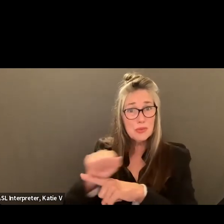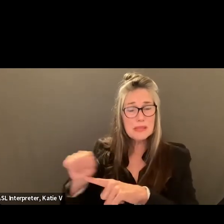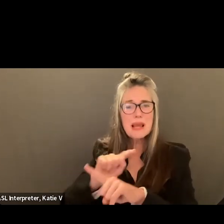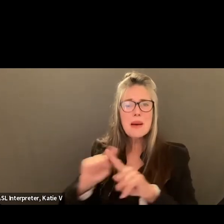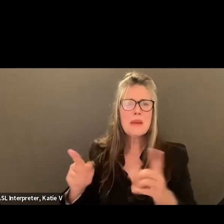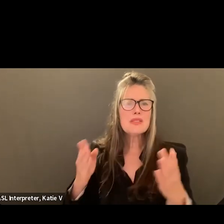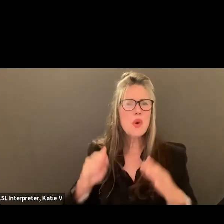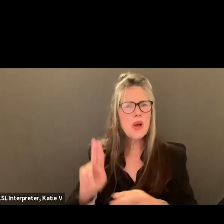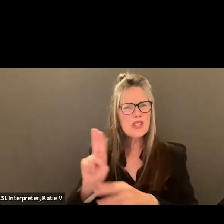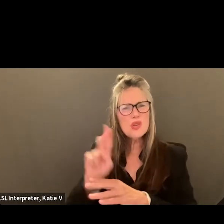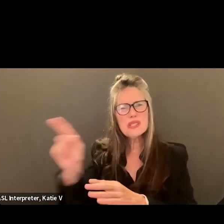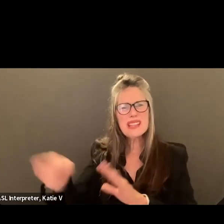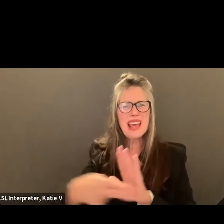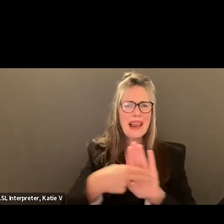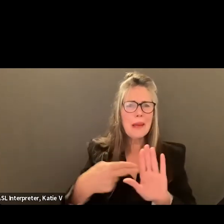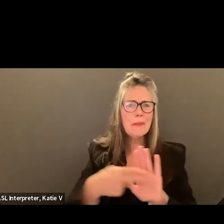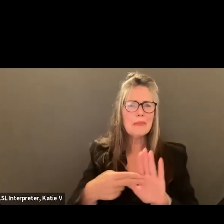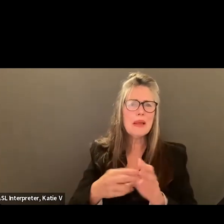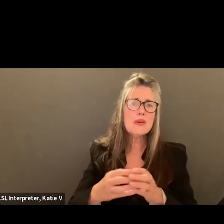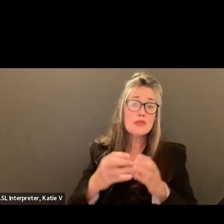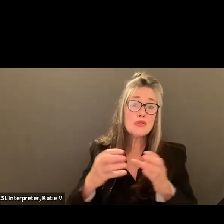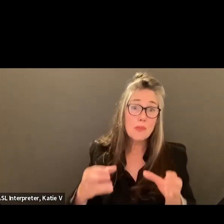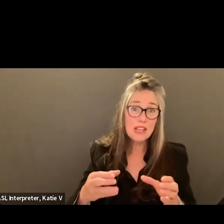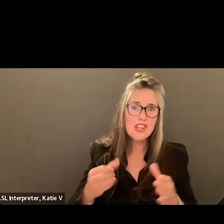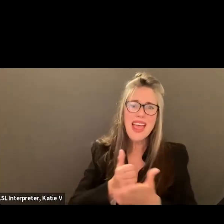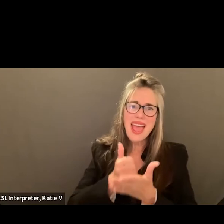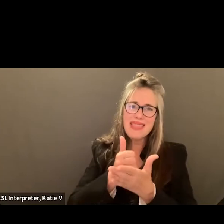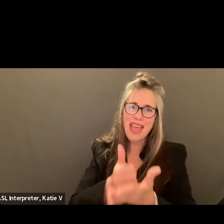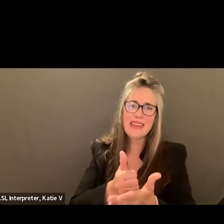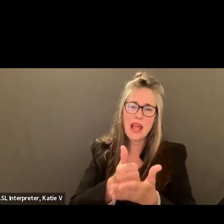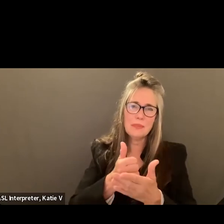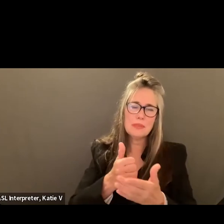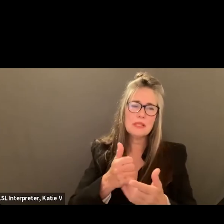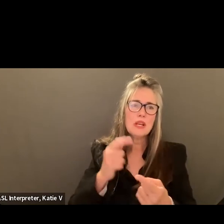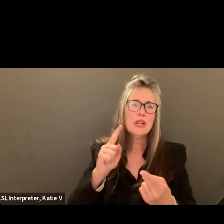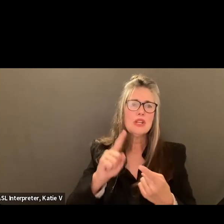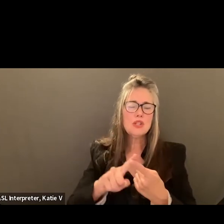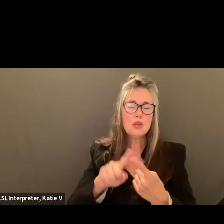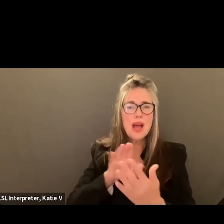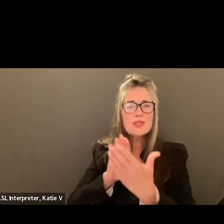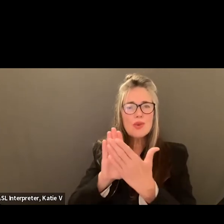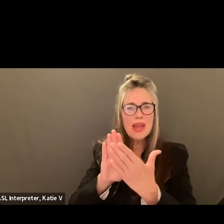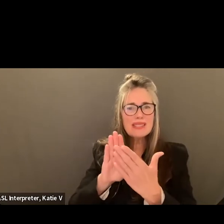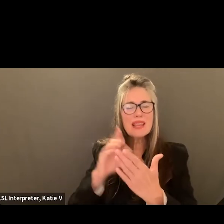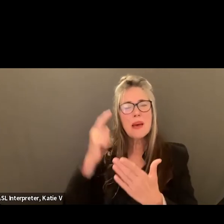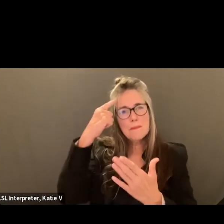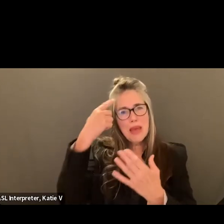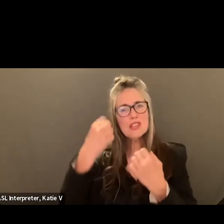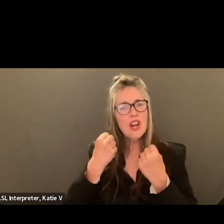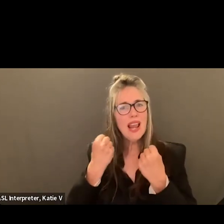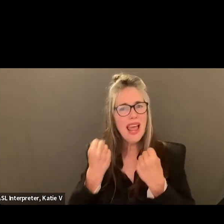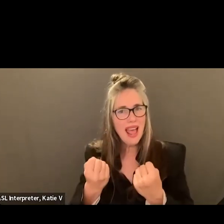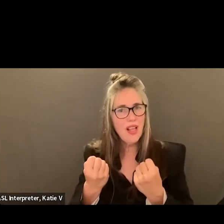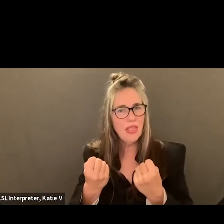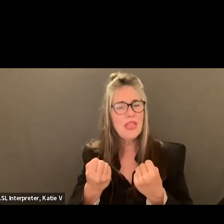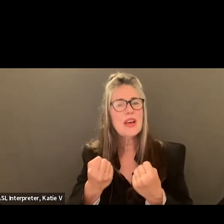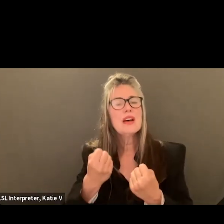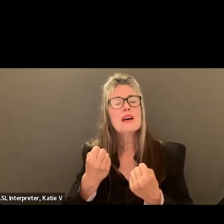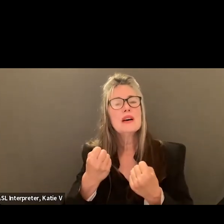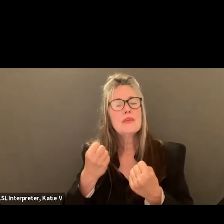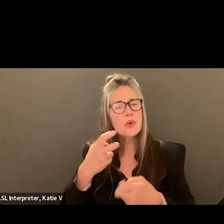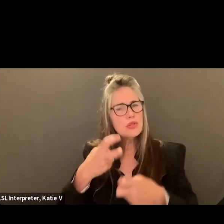lay those things? But it also helps in terms of the early mental health things that we're addressing as well. And is YouthWell a part of the